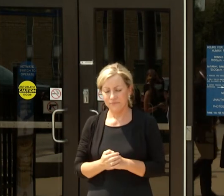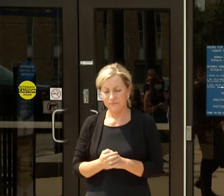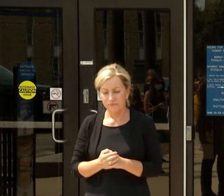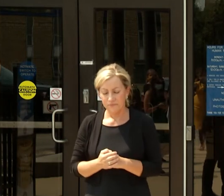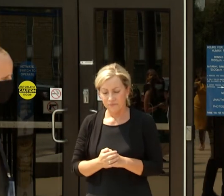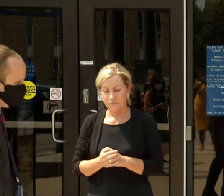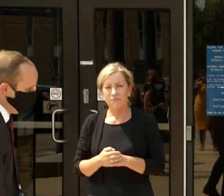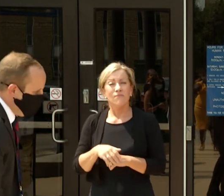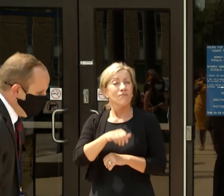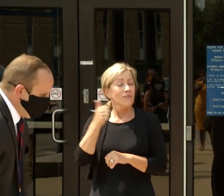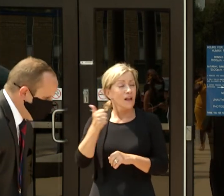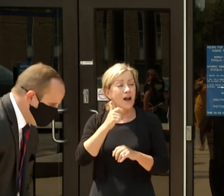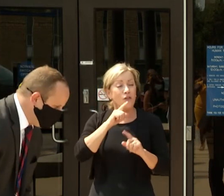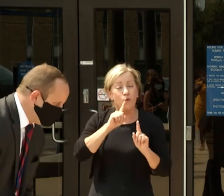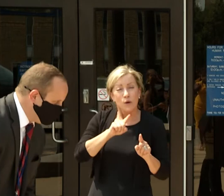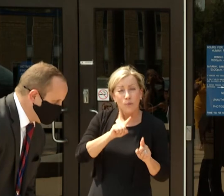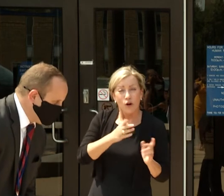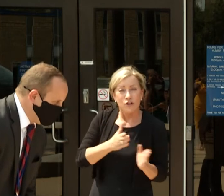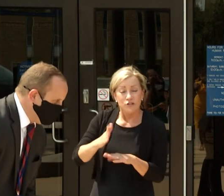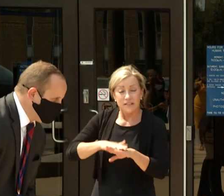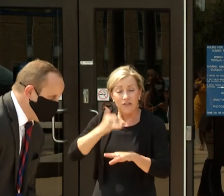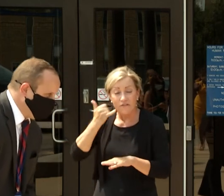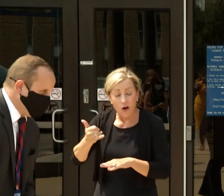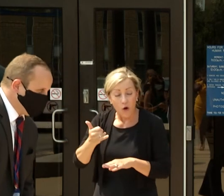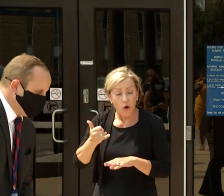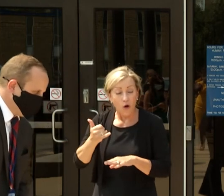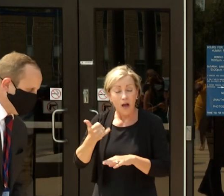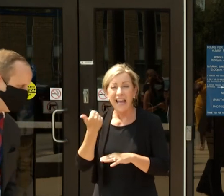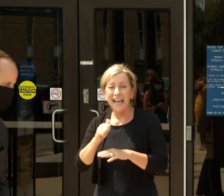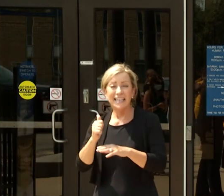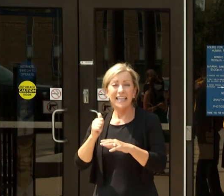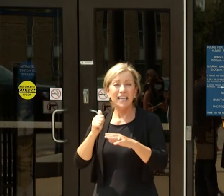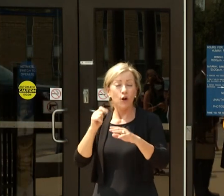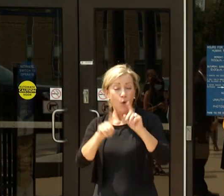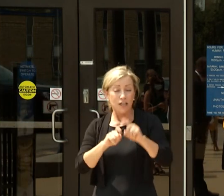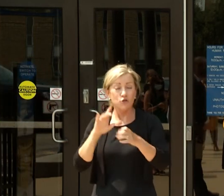Do we have any other reporters on the line? Would you to ask any on-topic questions?